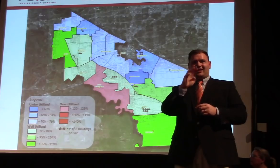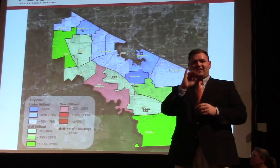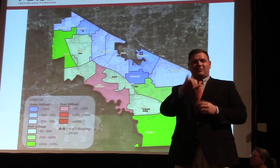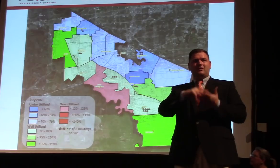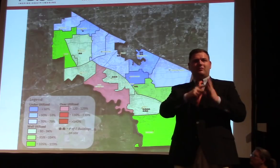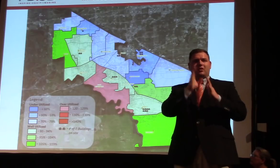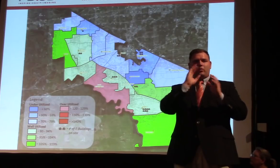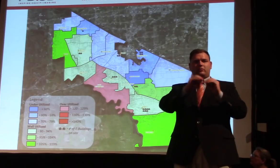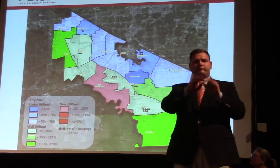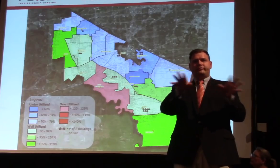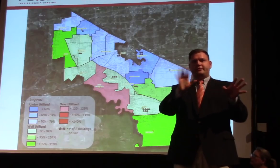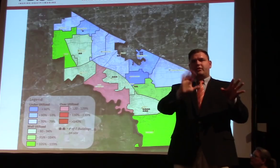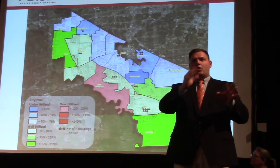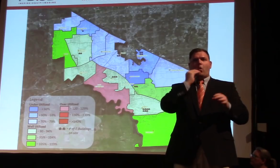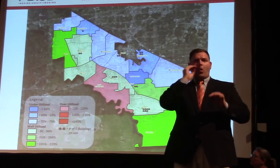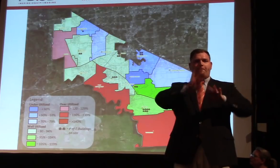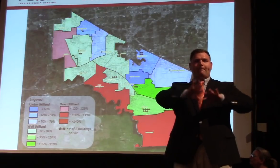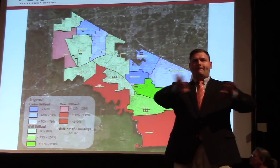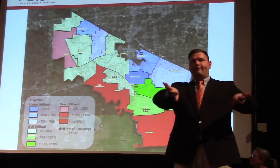area.